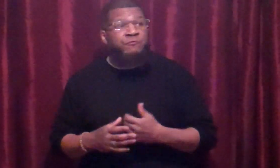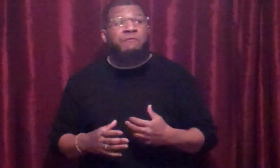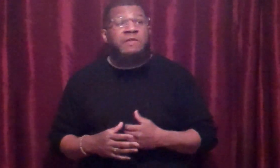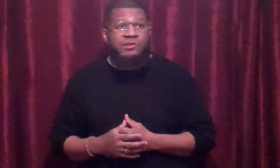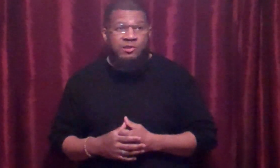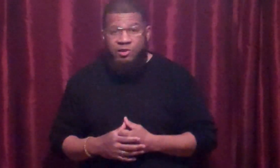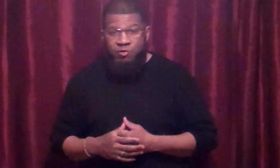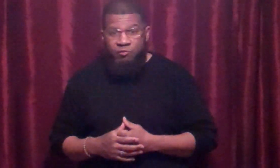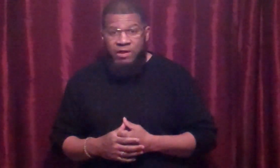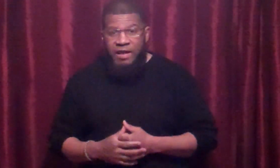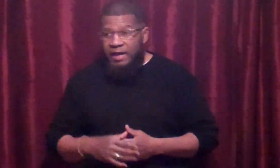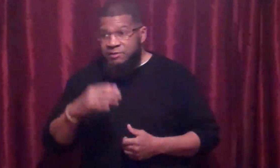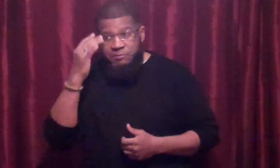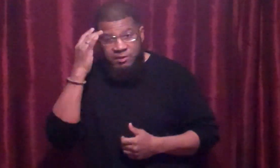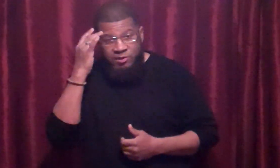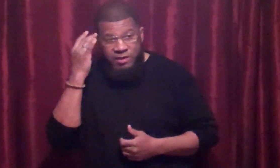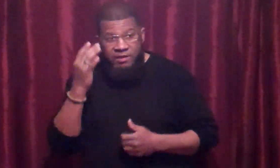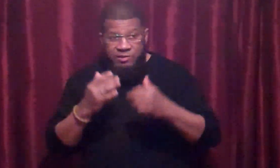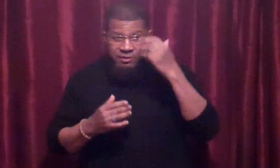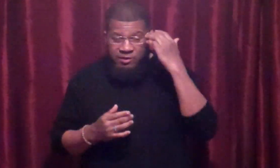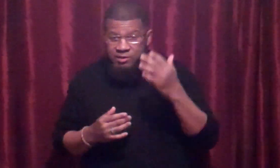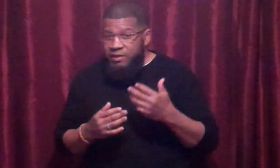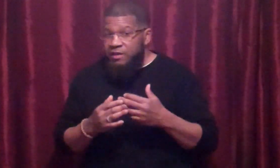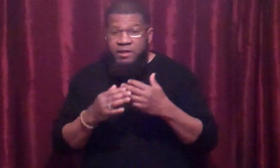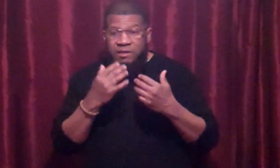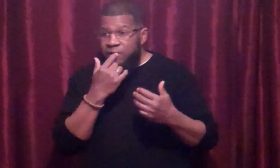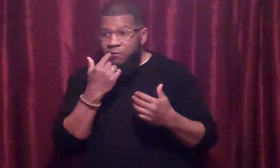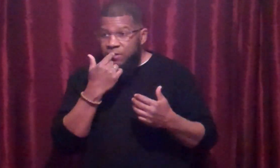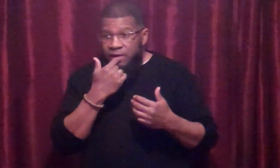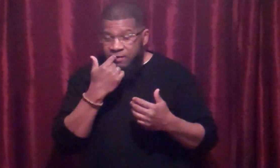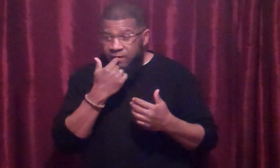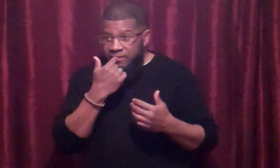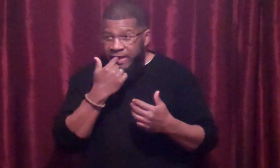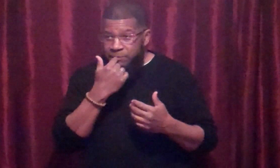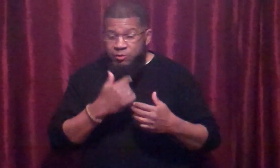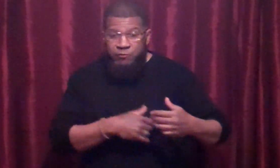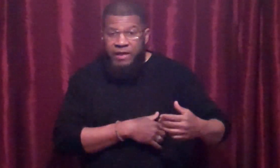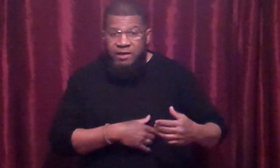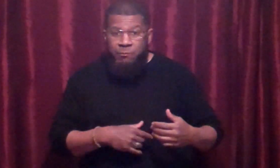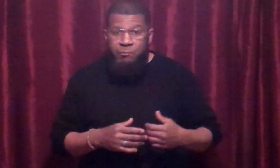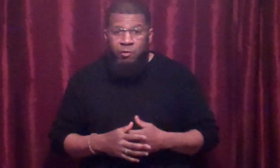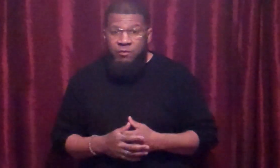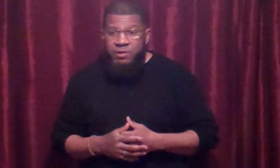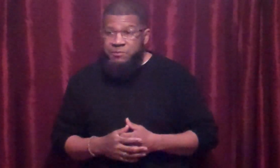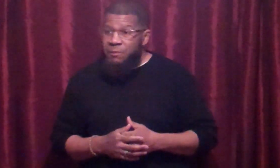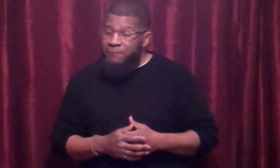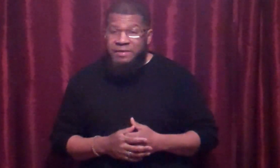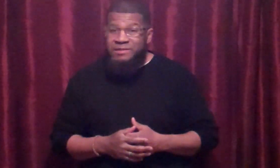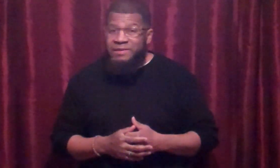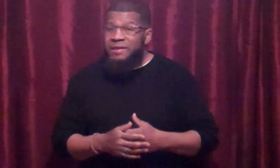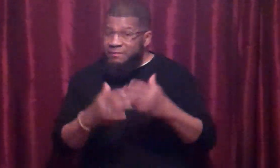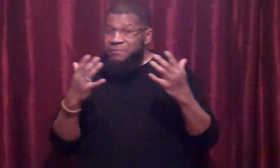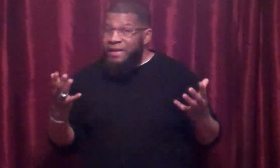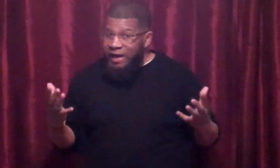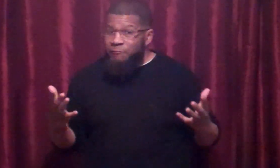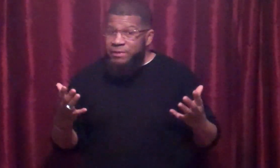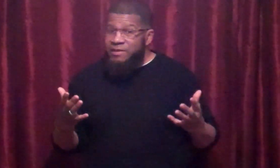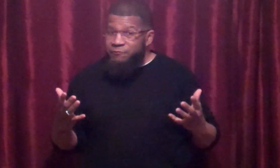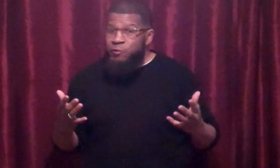56 years old. I had some stitches here, some stitches here. You know, a gap tooth, had a couple broken ribs. But basically, I've been in a few